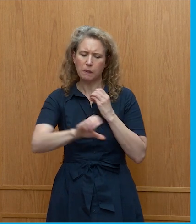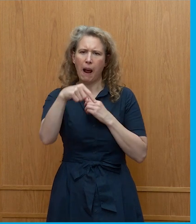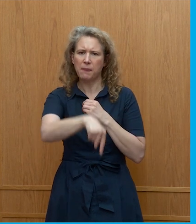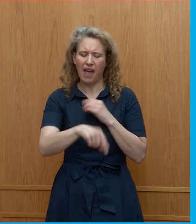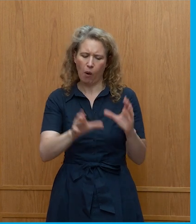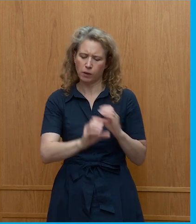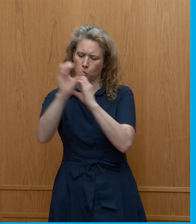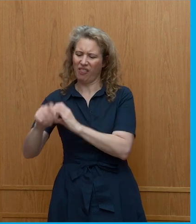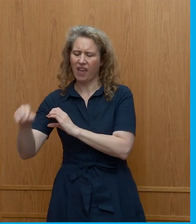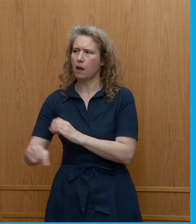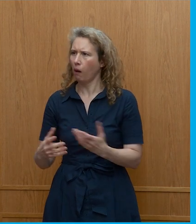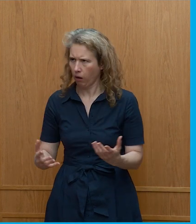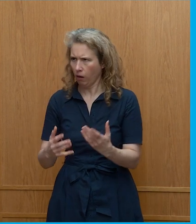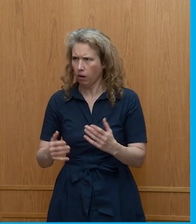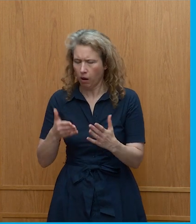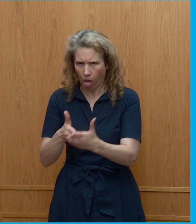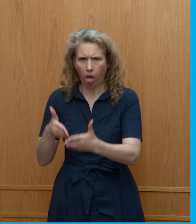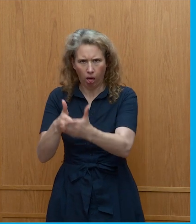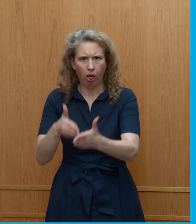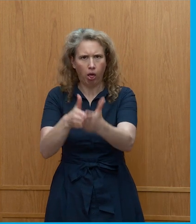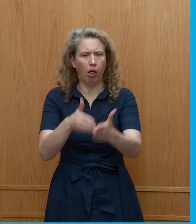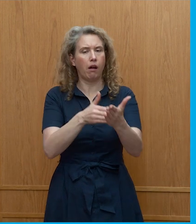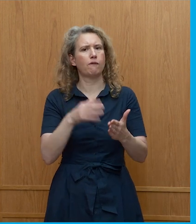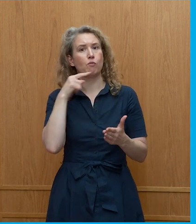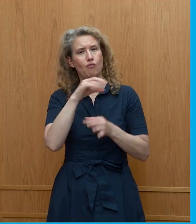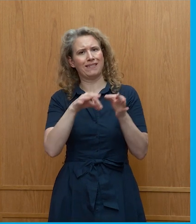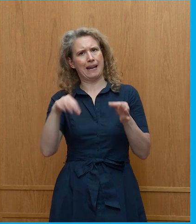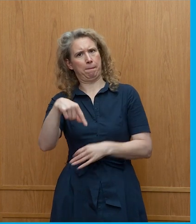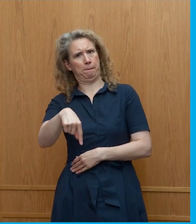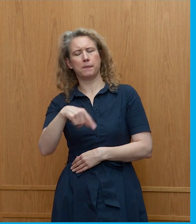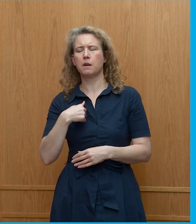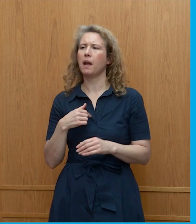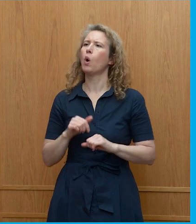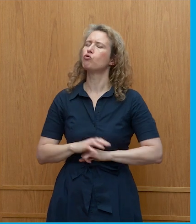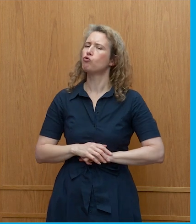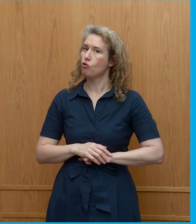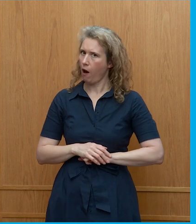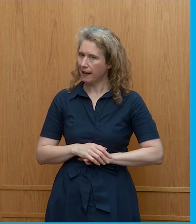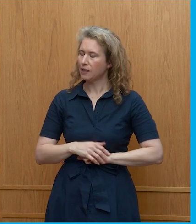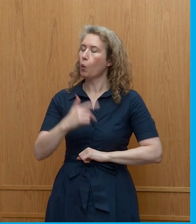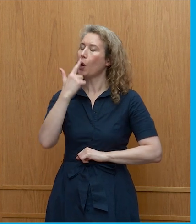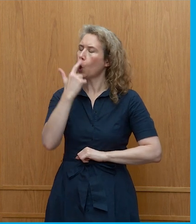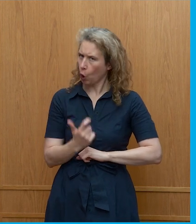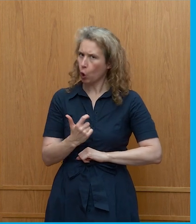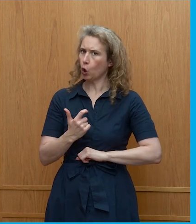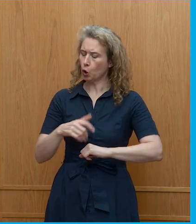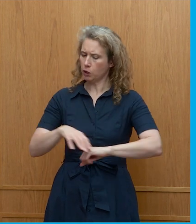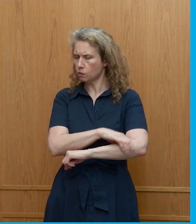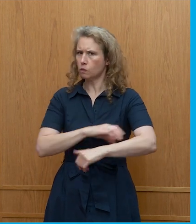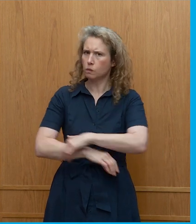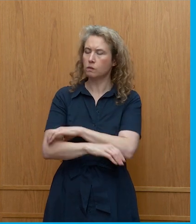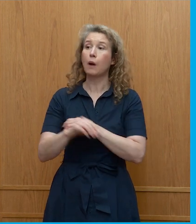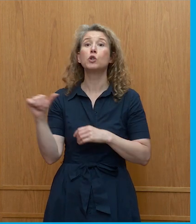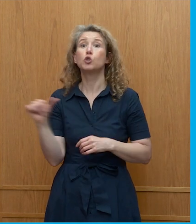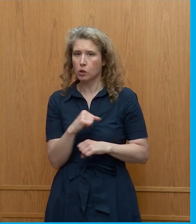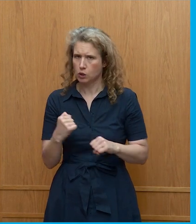my big takeaway from all of this is we can do, like, a moonshot. We could, and I think we